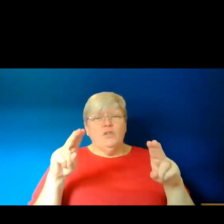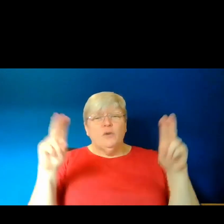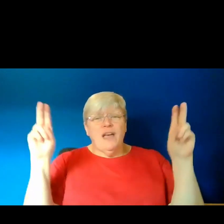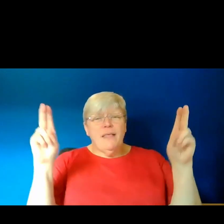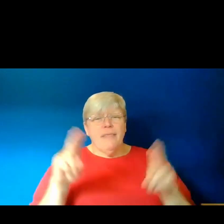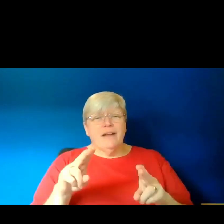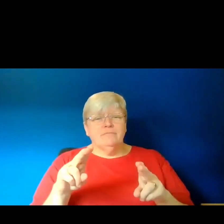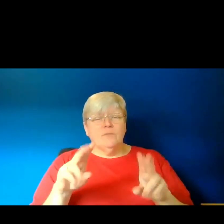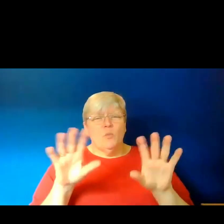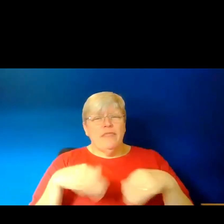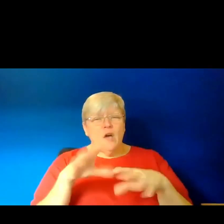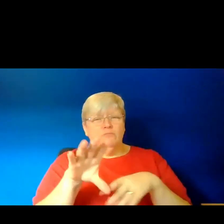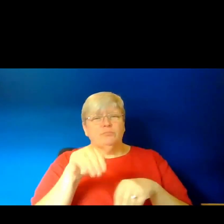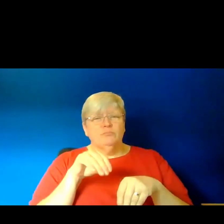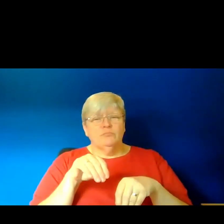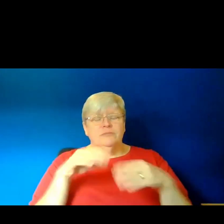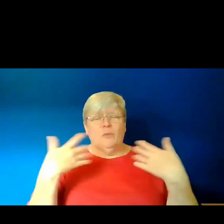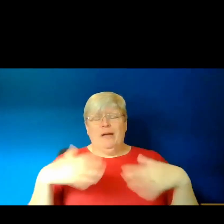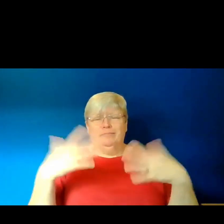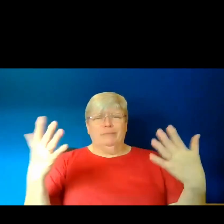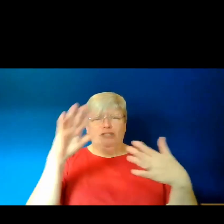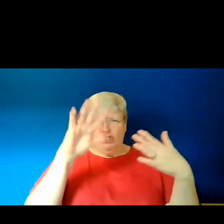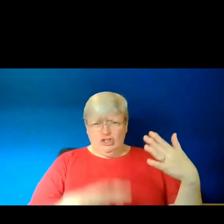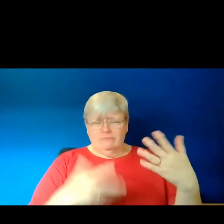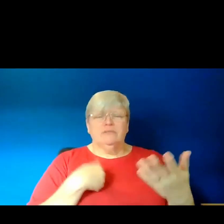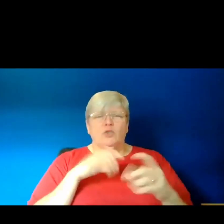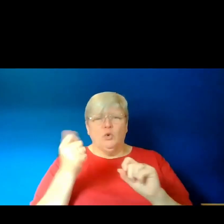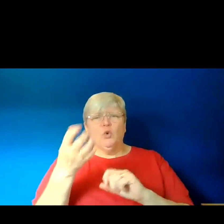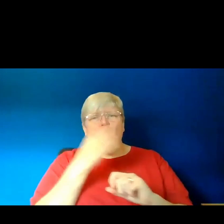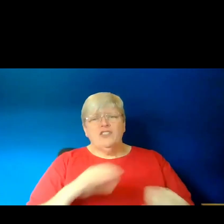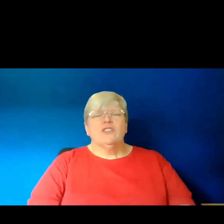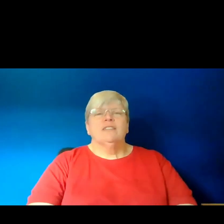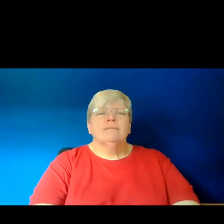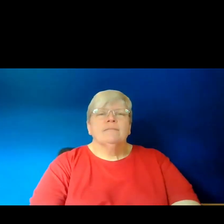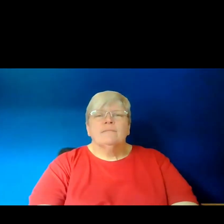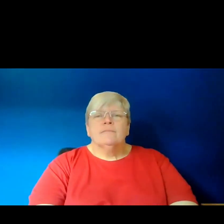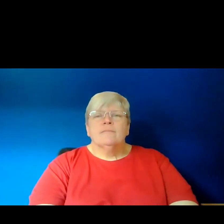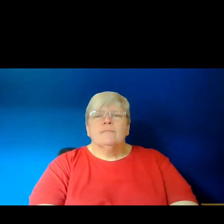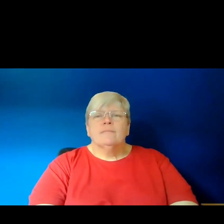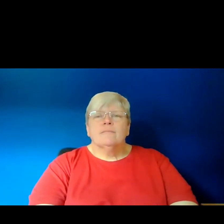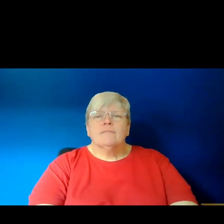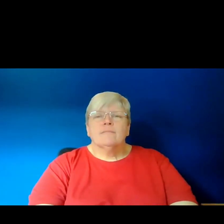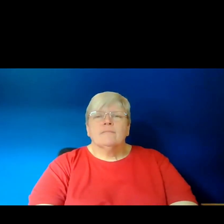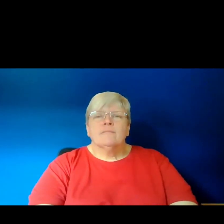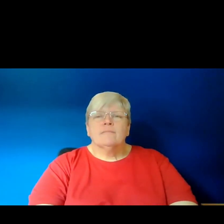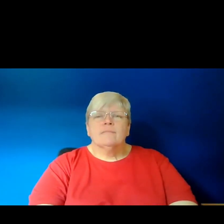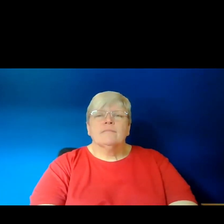appropriation? Wow. That's such a big question. Thank you so much for sending it.